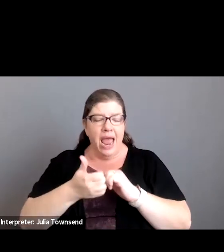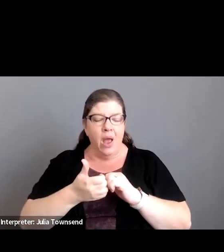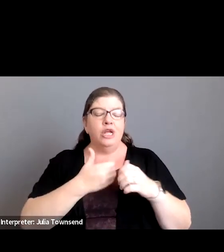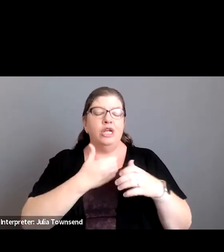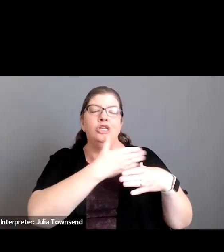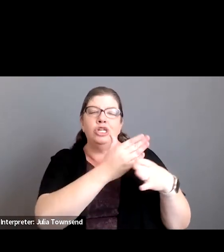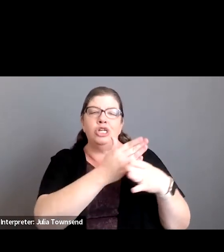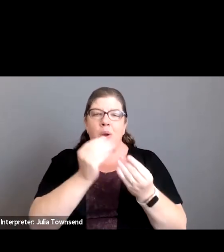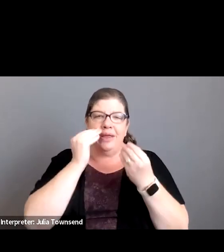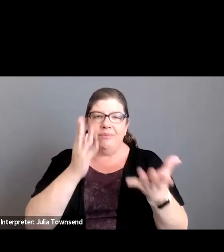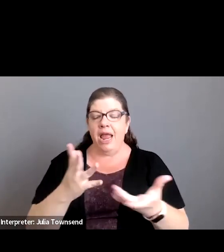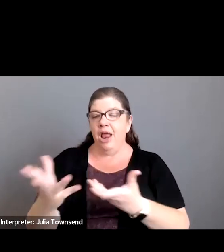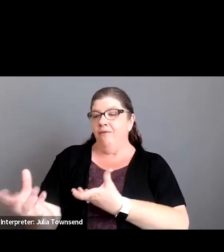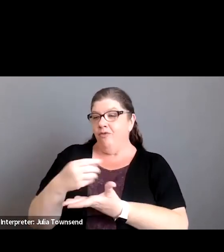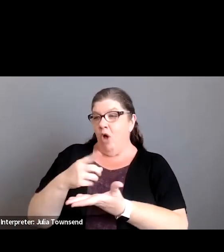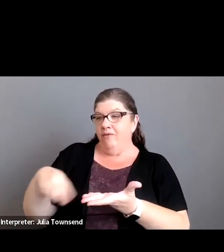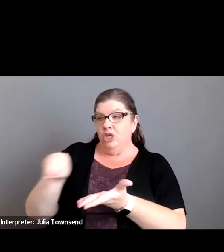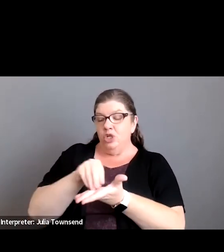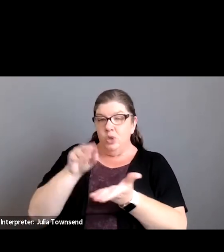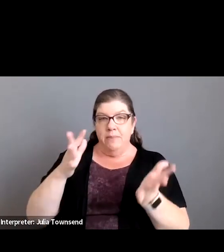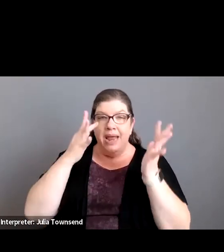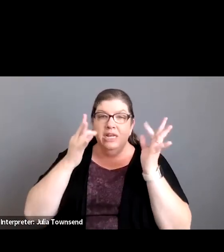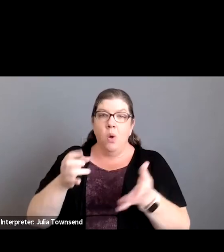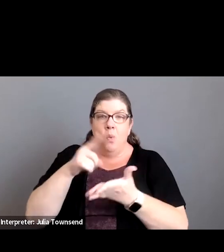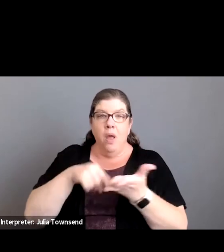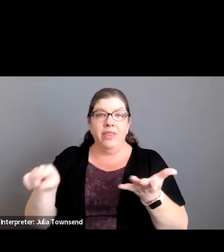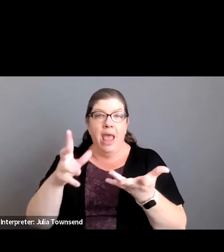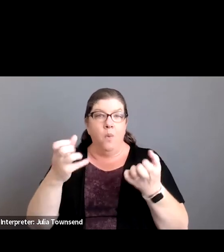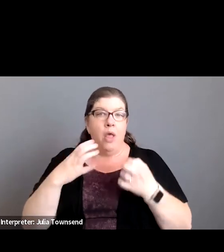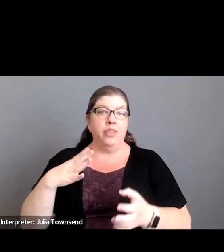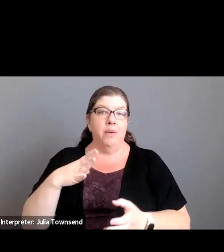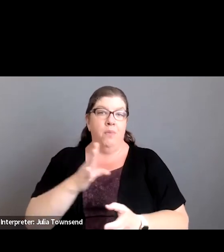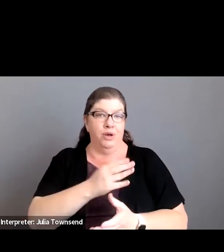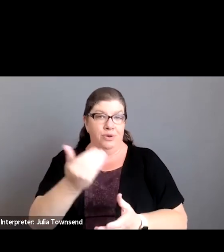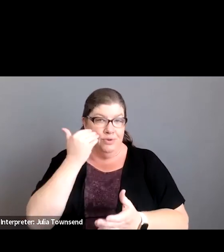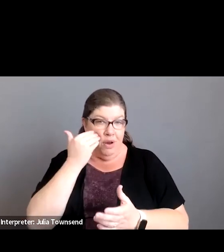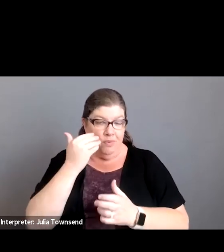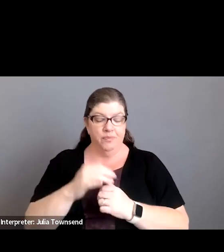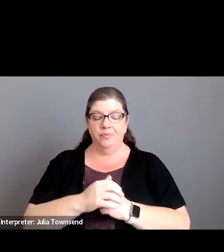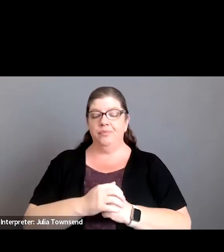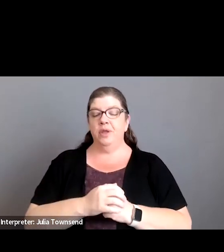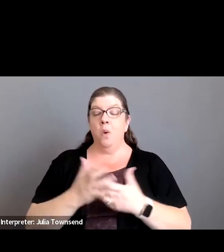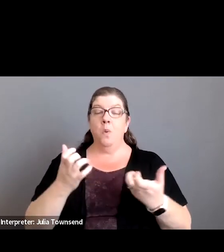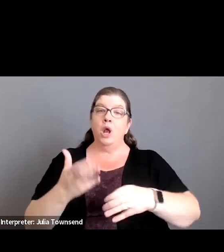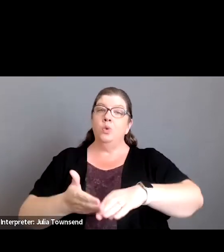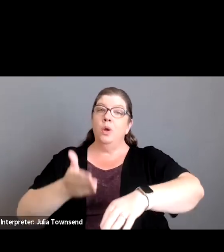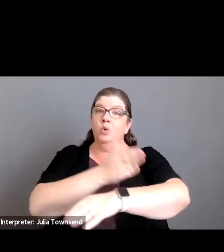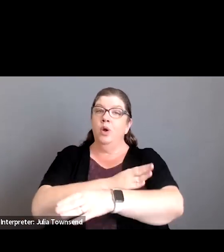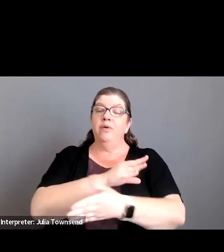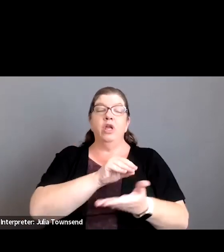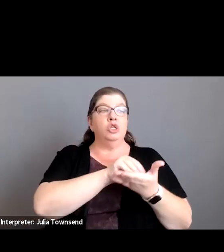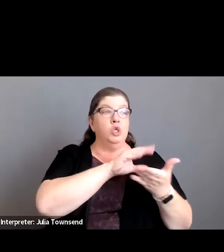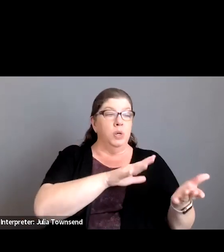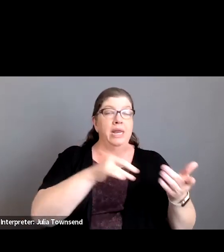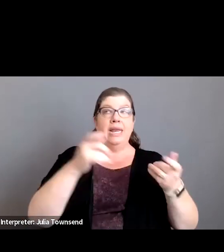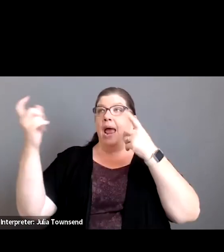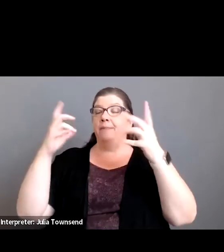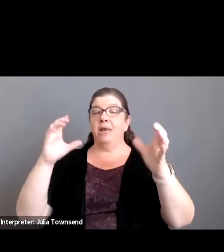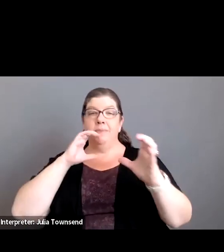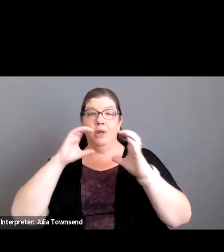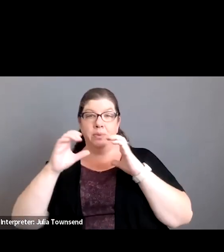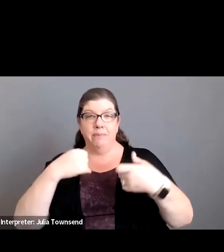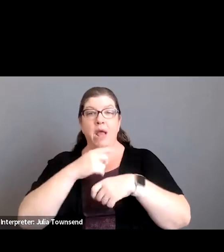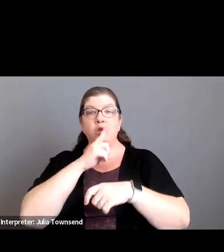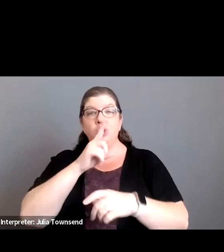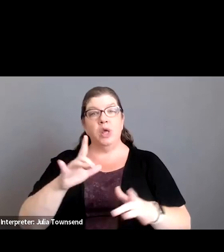involving students and making decisions about what they want the school board to know we would like to improve student admin communication to